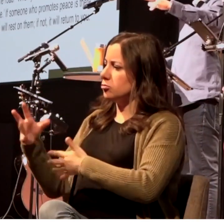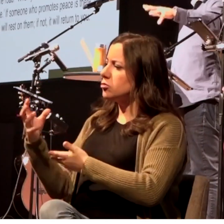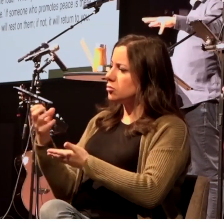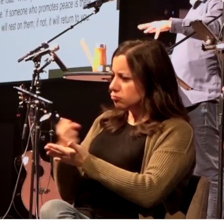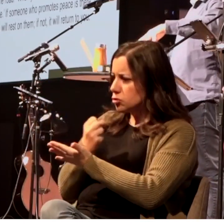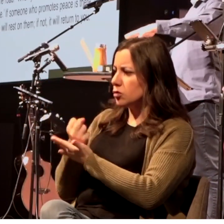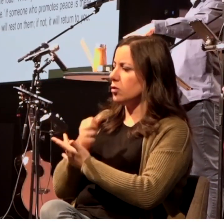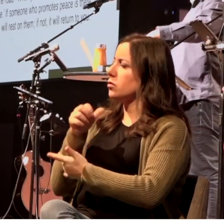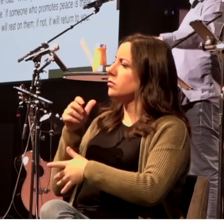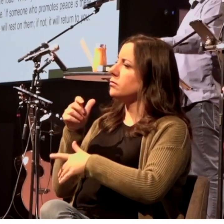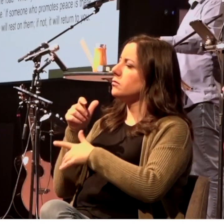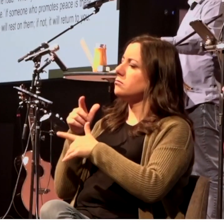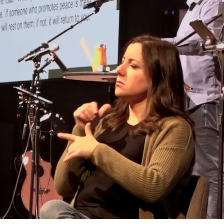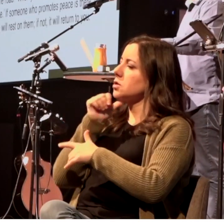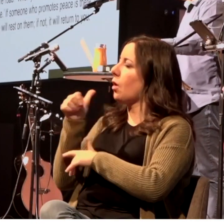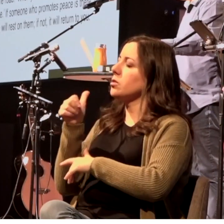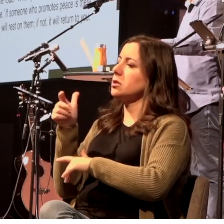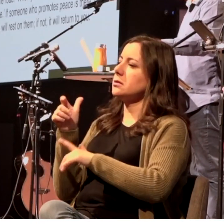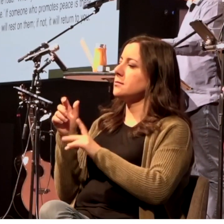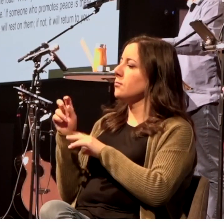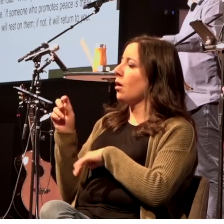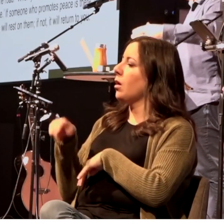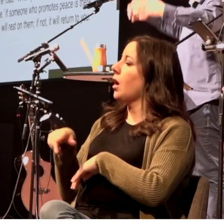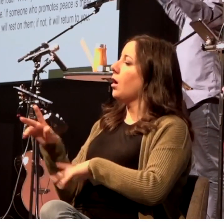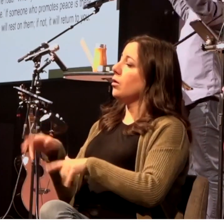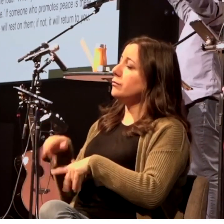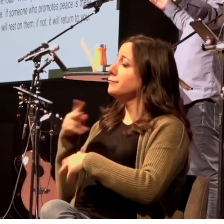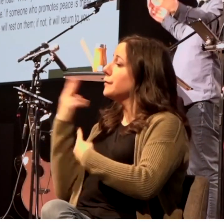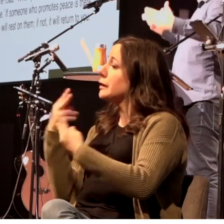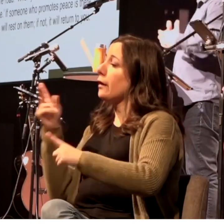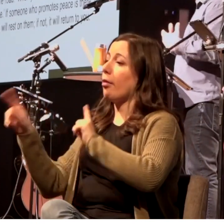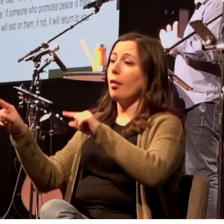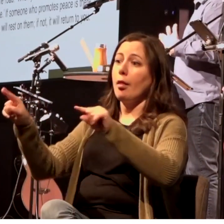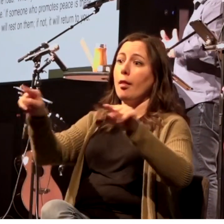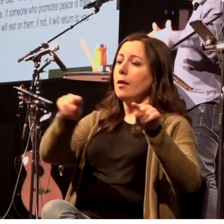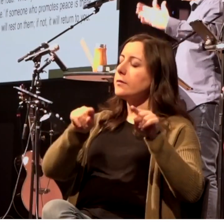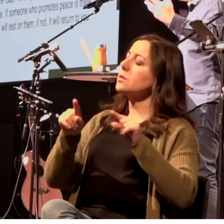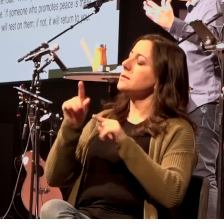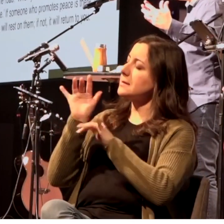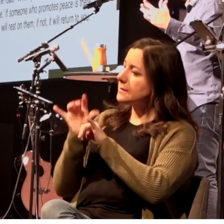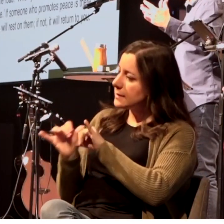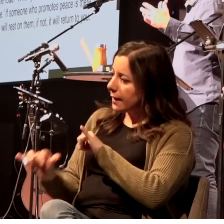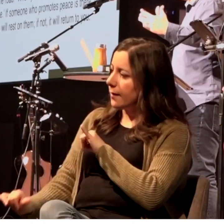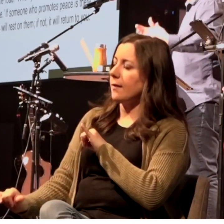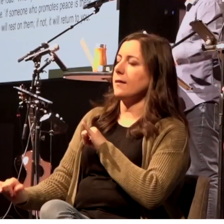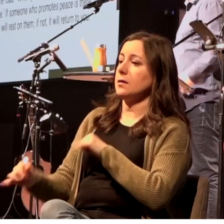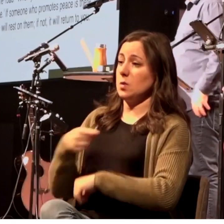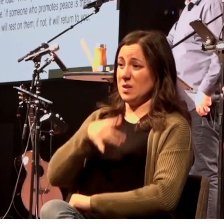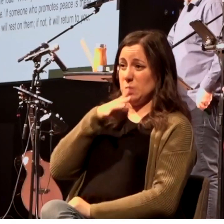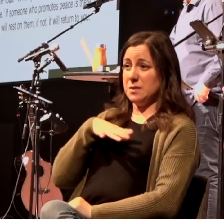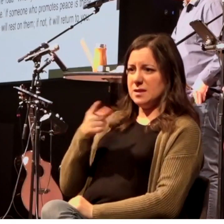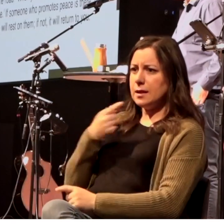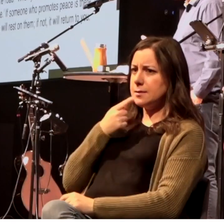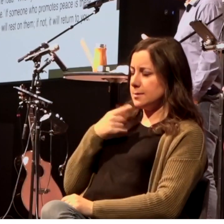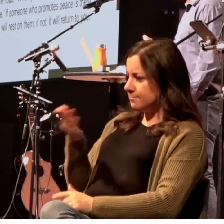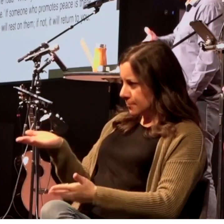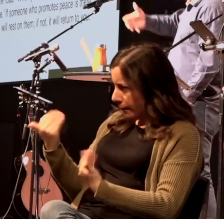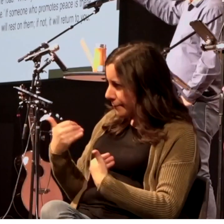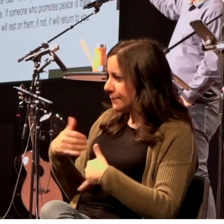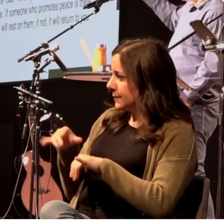house to house this is the dynamic that's happening here that we're reading about Lydia says come to my house I want to host you right it's exactly what Jesus was talking about to